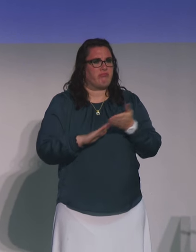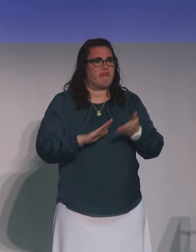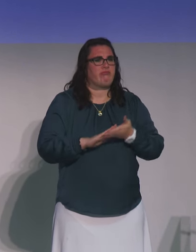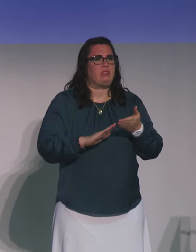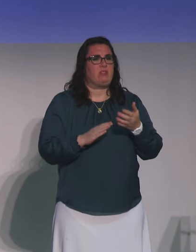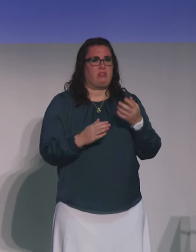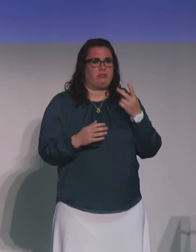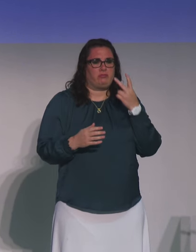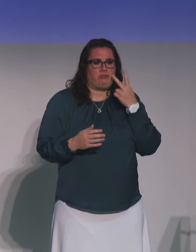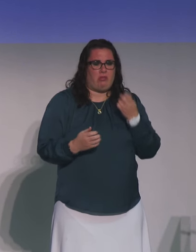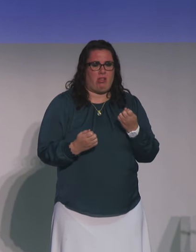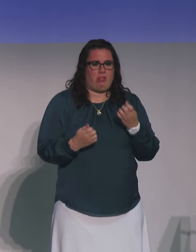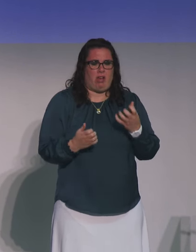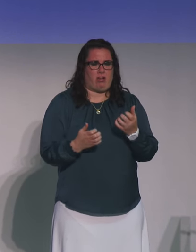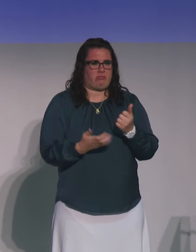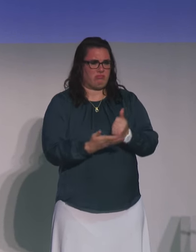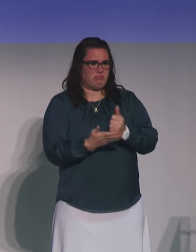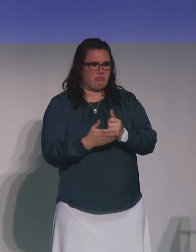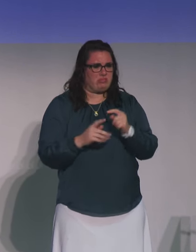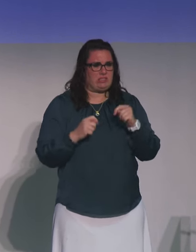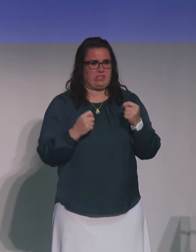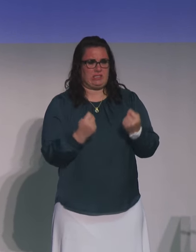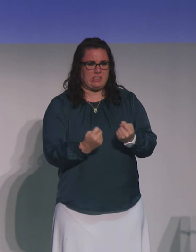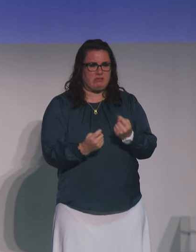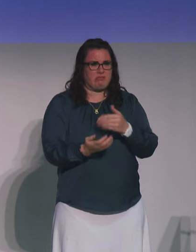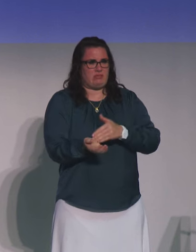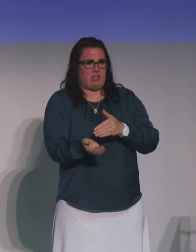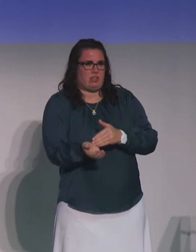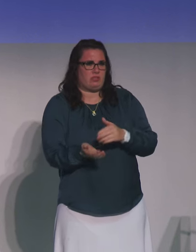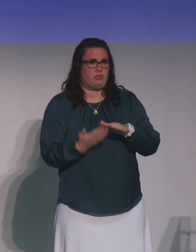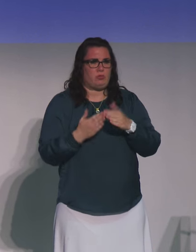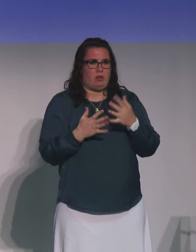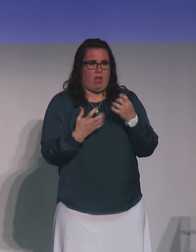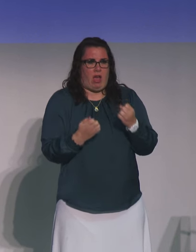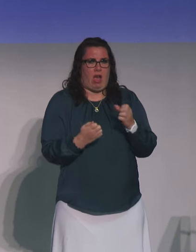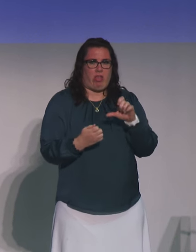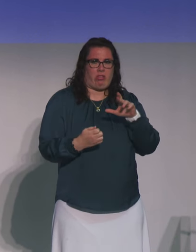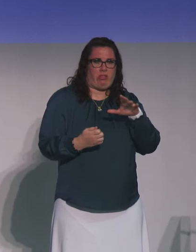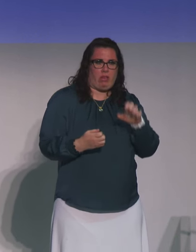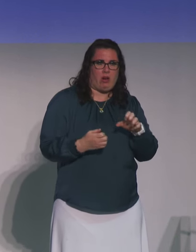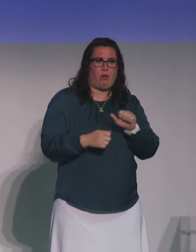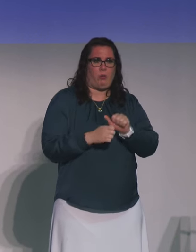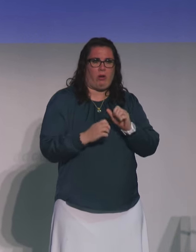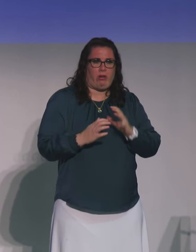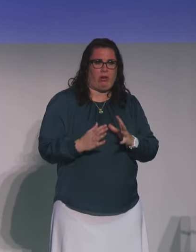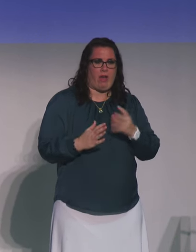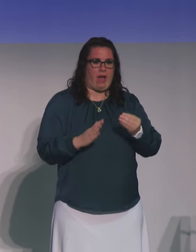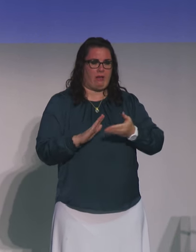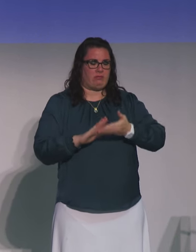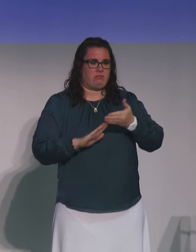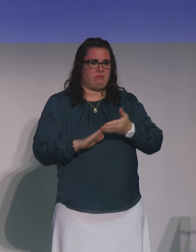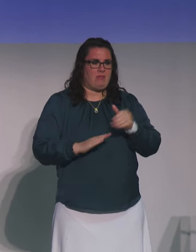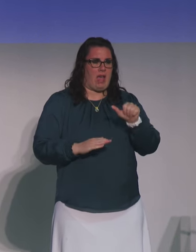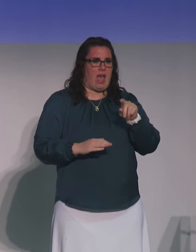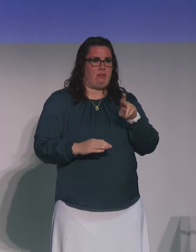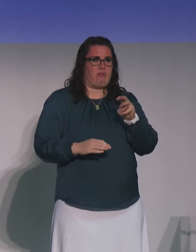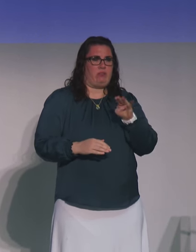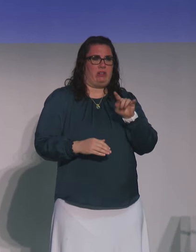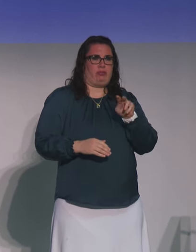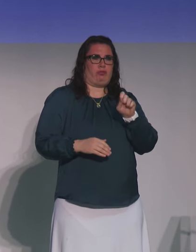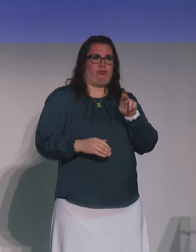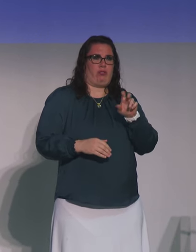multidisciplinary teams of clinicians, community health workers, and administrators. In